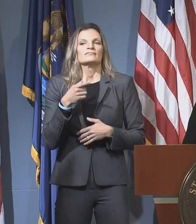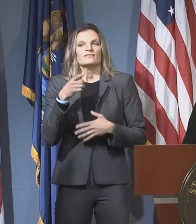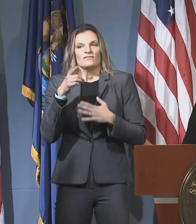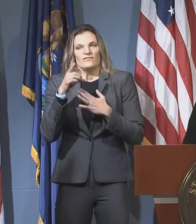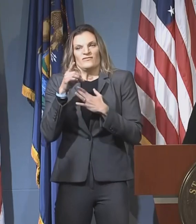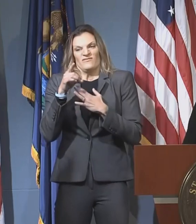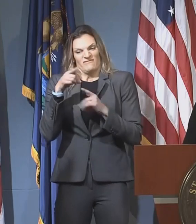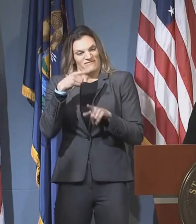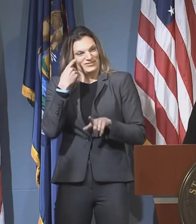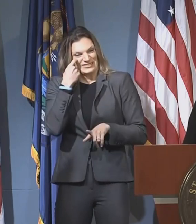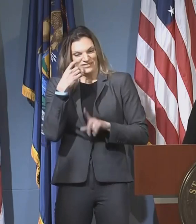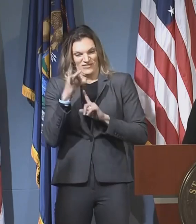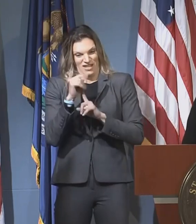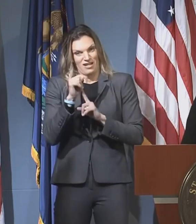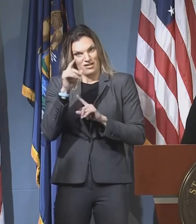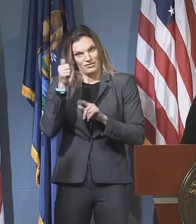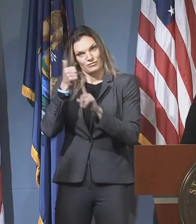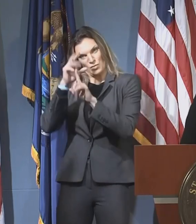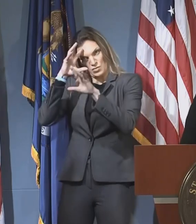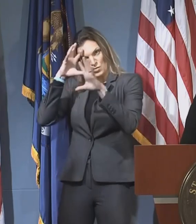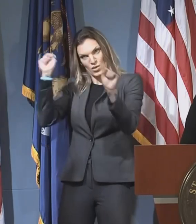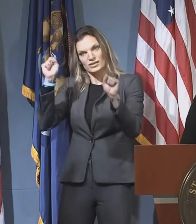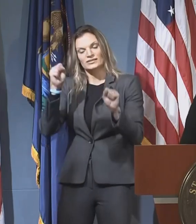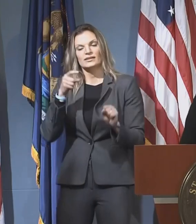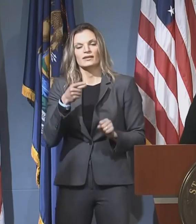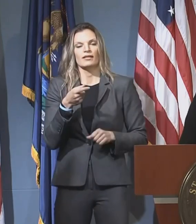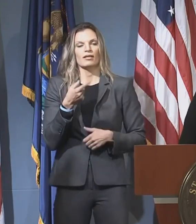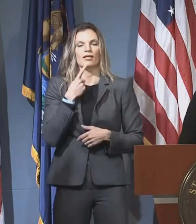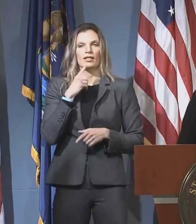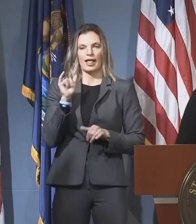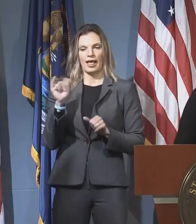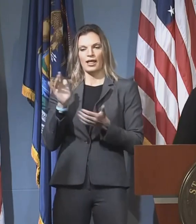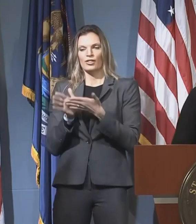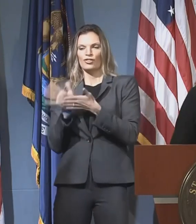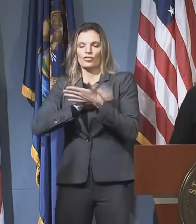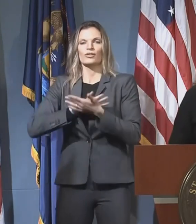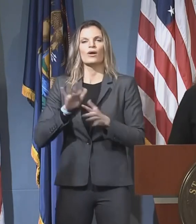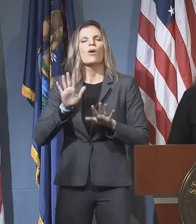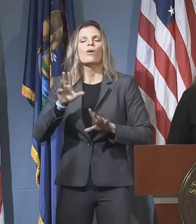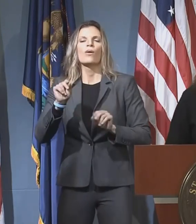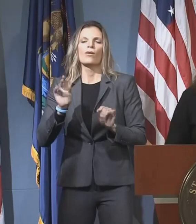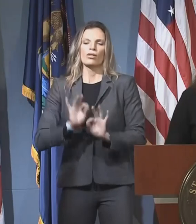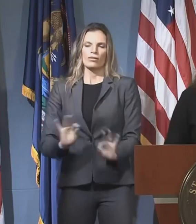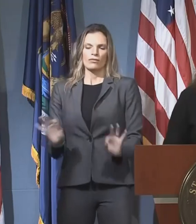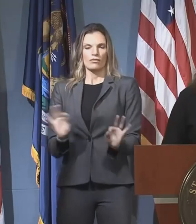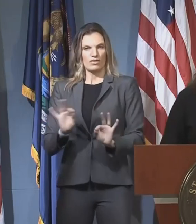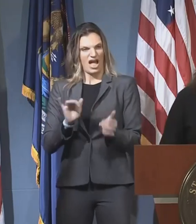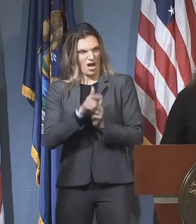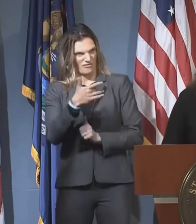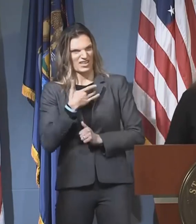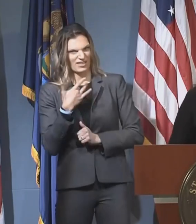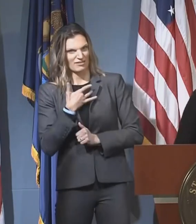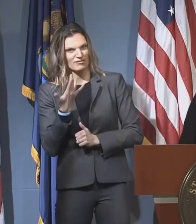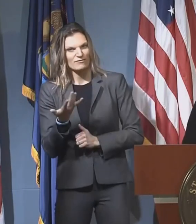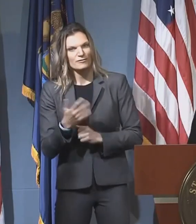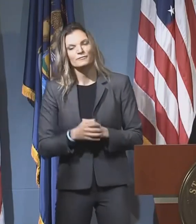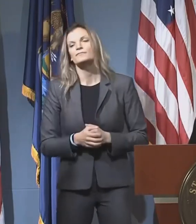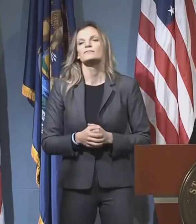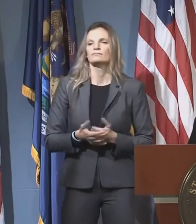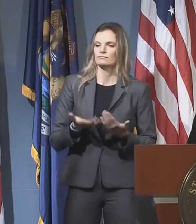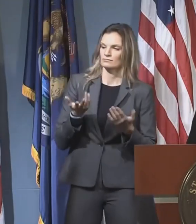Trump purposely downplayed this for months? Well, thank you for the question. I've had a lot of